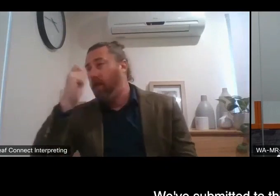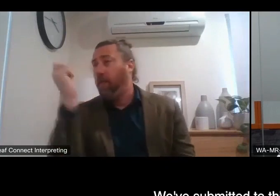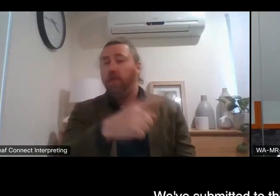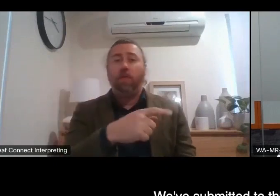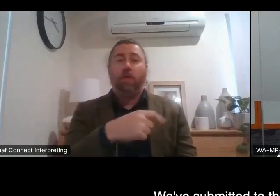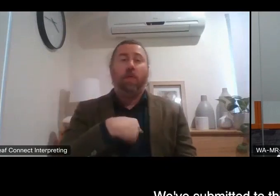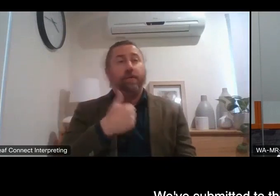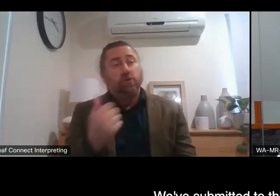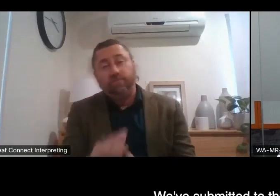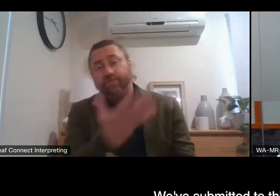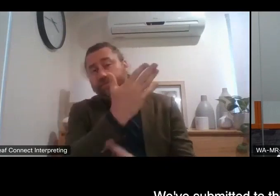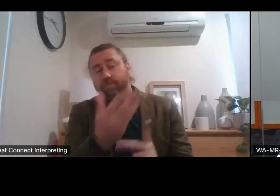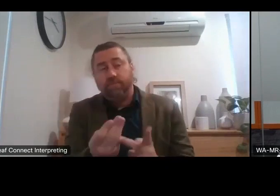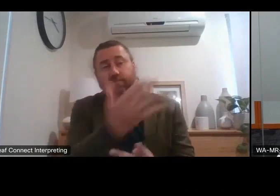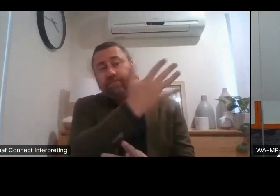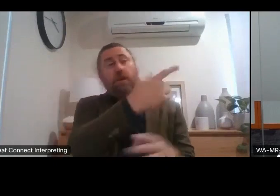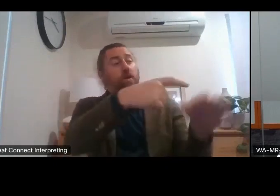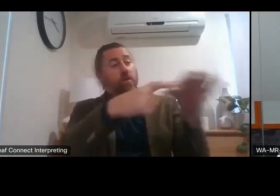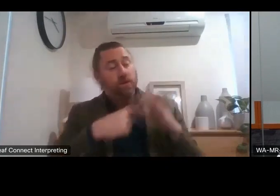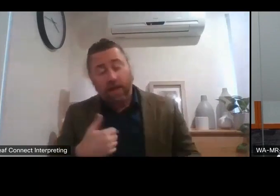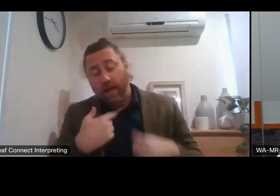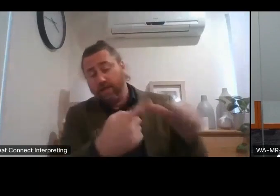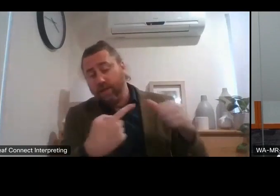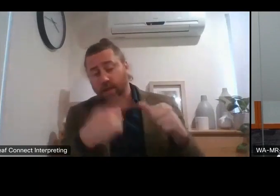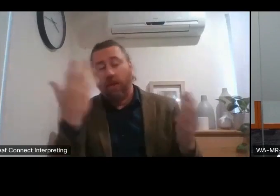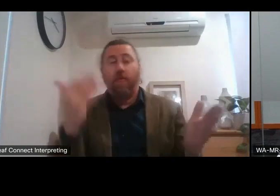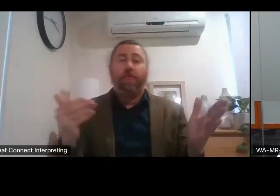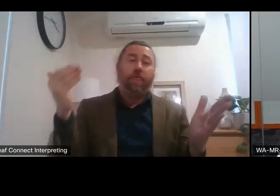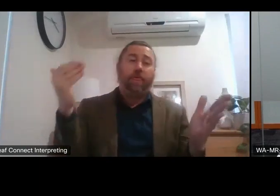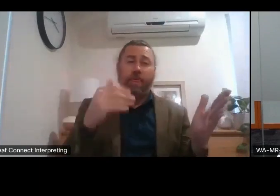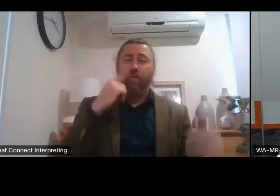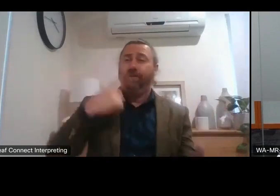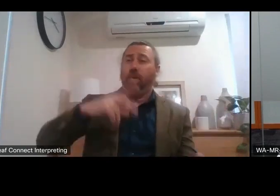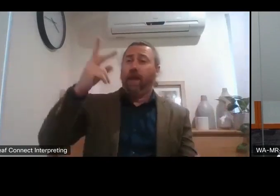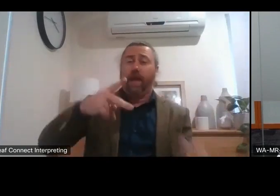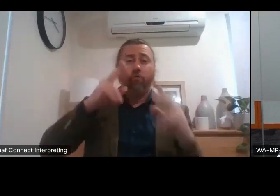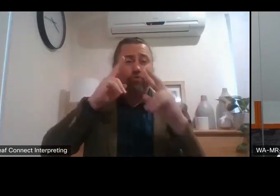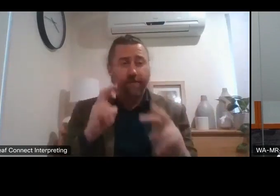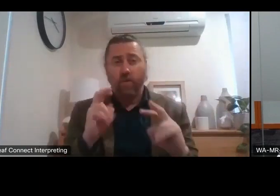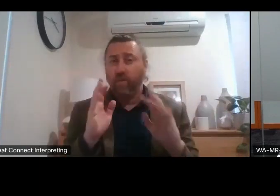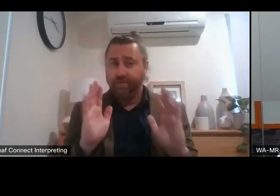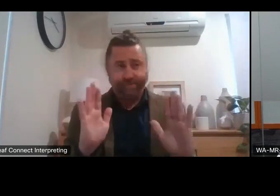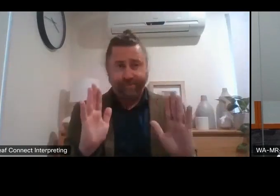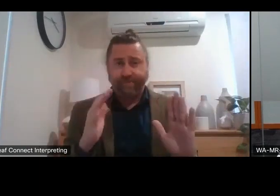nothing ever happens and what you know we know what needs to be done why do you need to review it. I just want to say to people who might have those views that